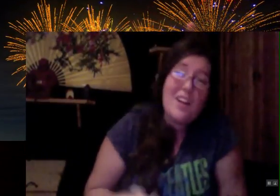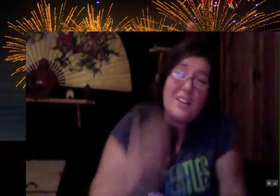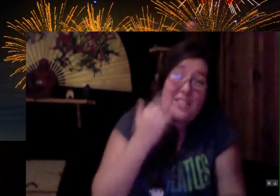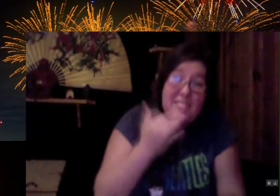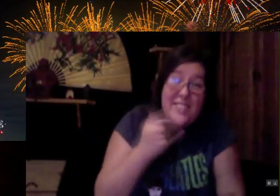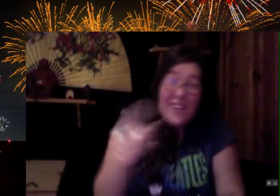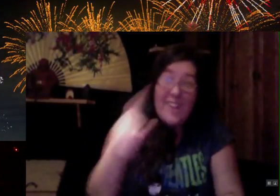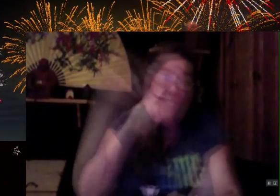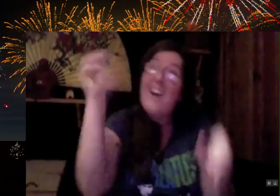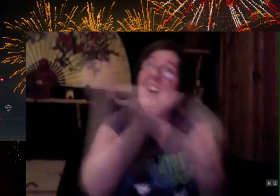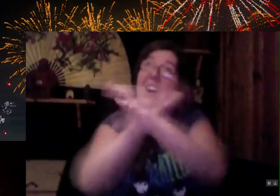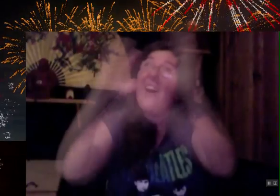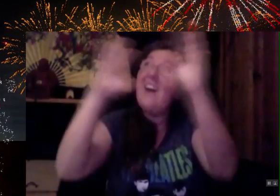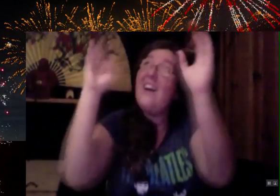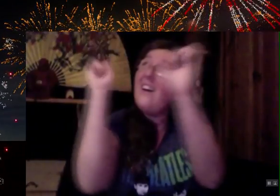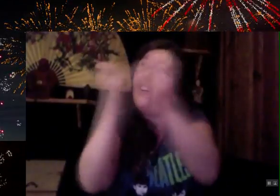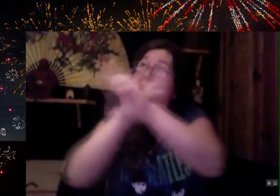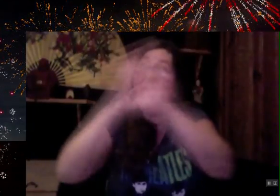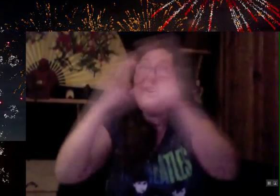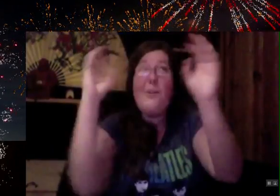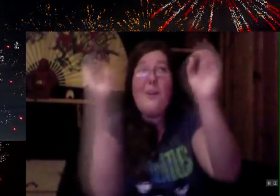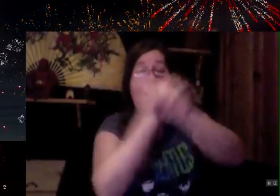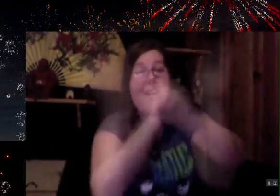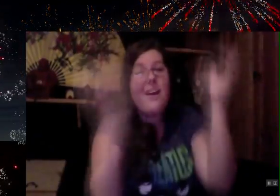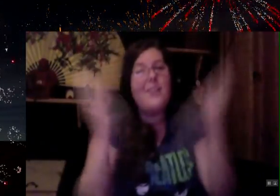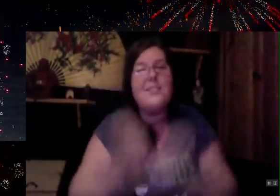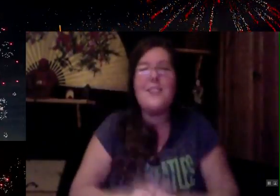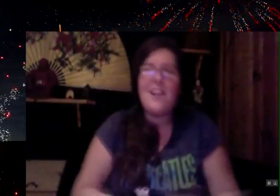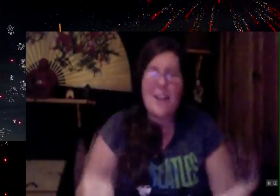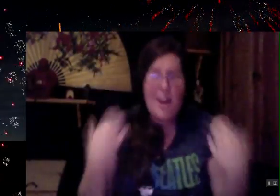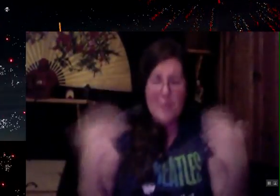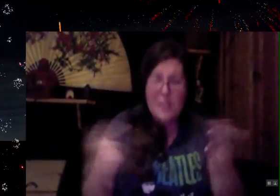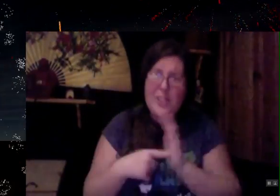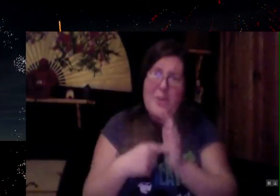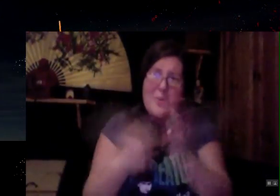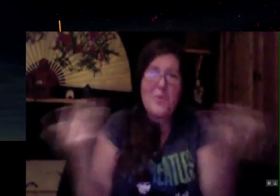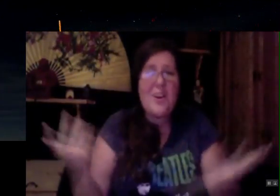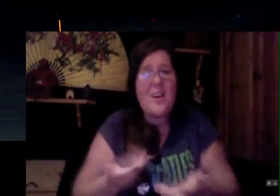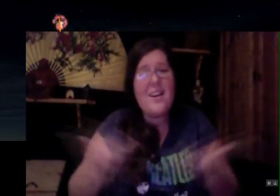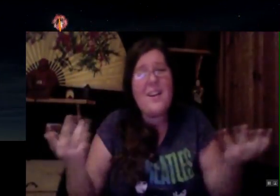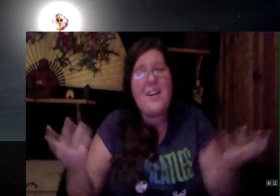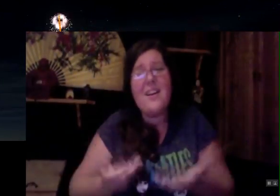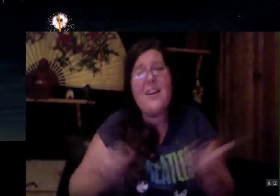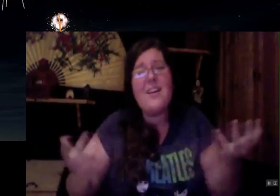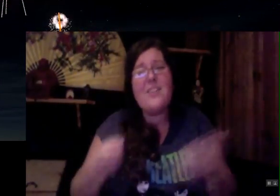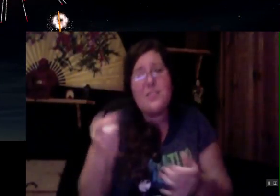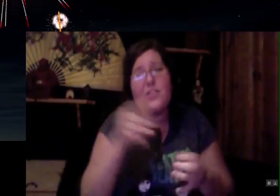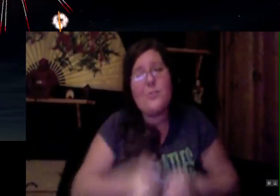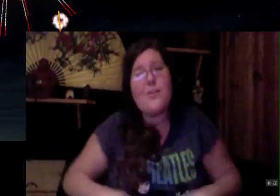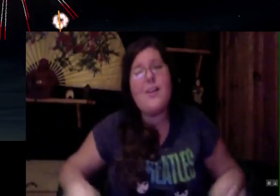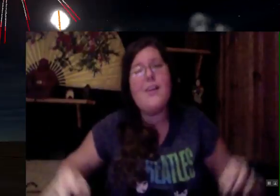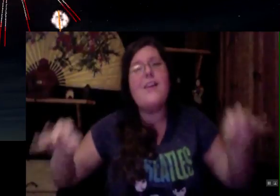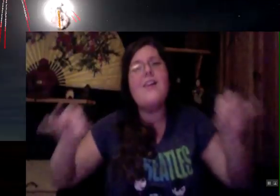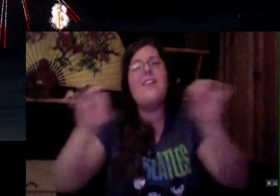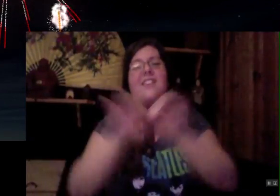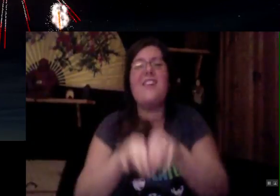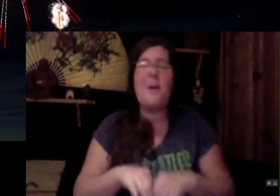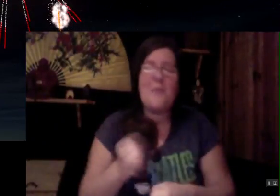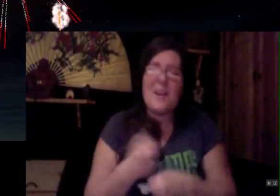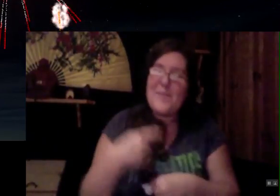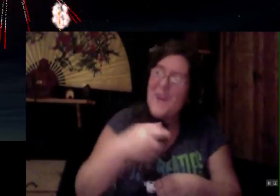Cause baby you're a firework. Come on show em firework.